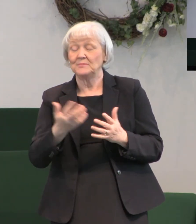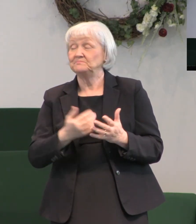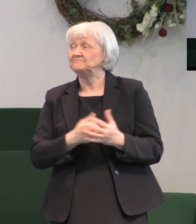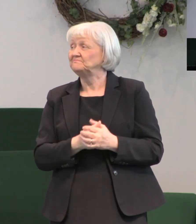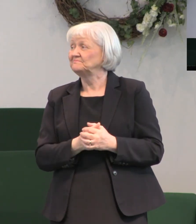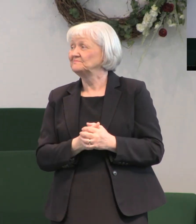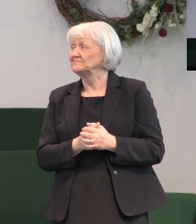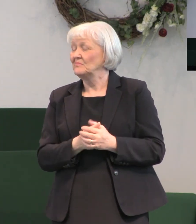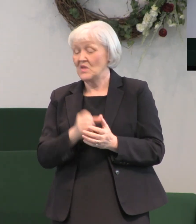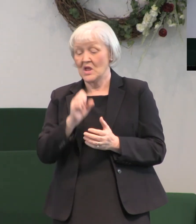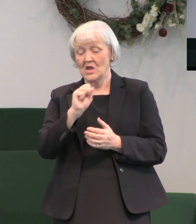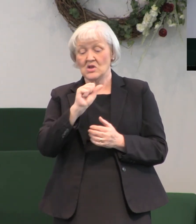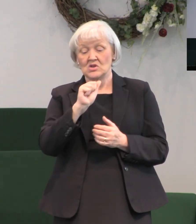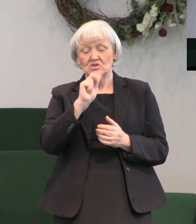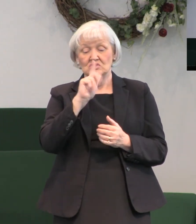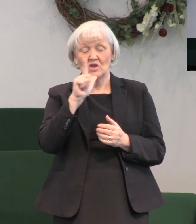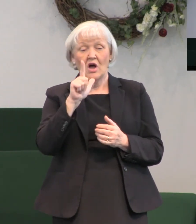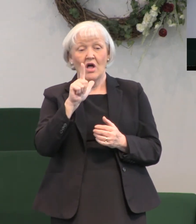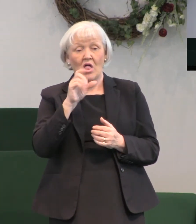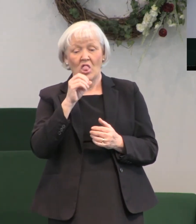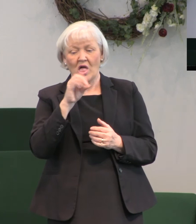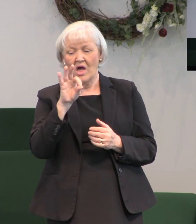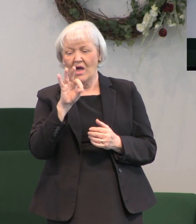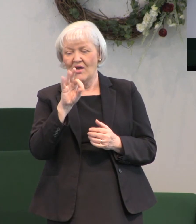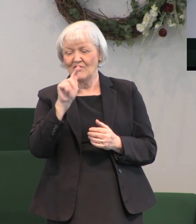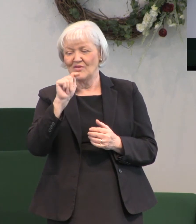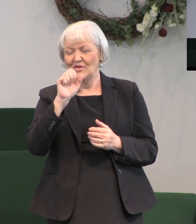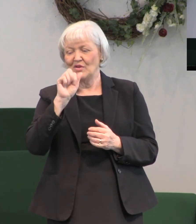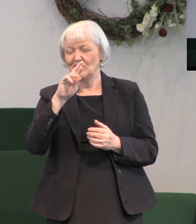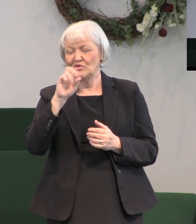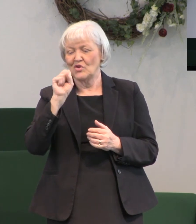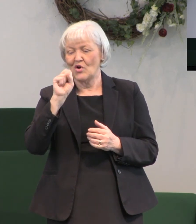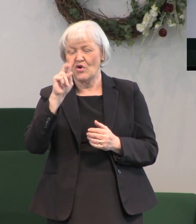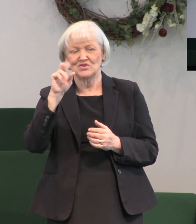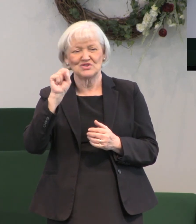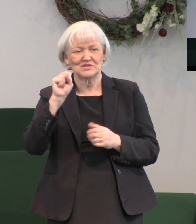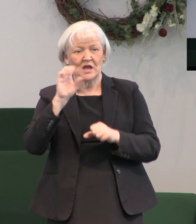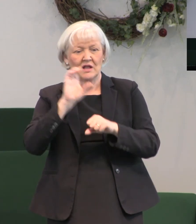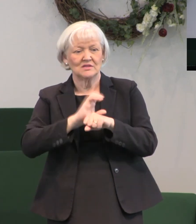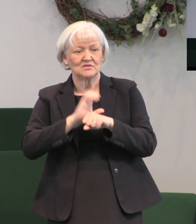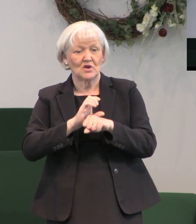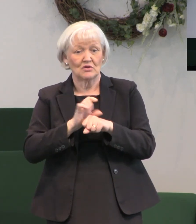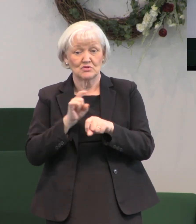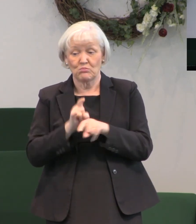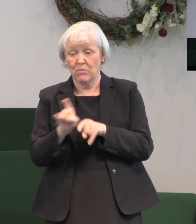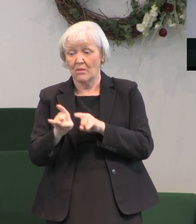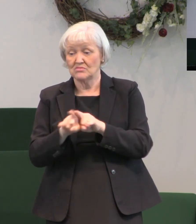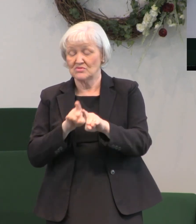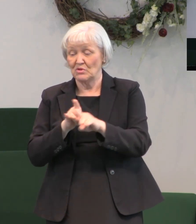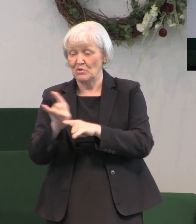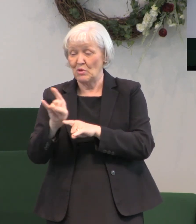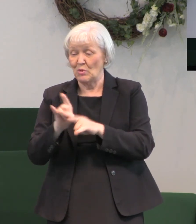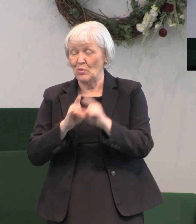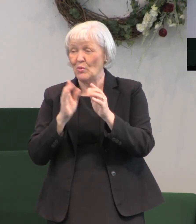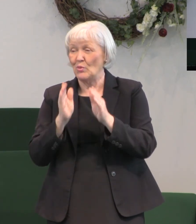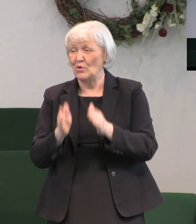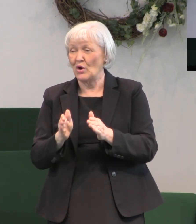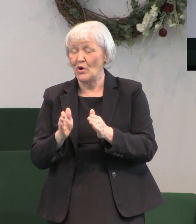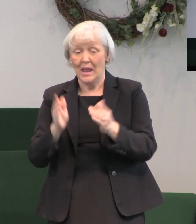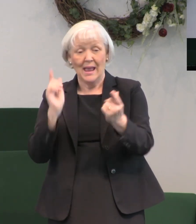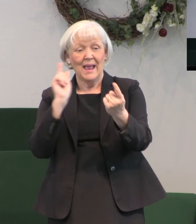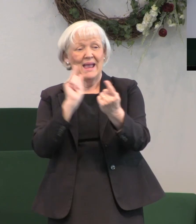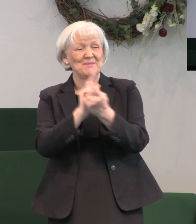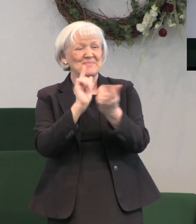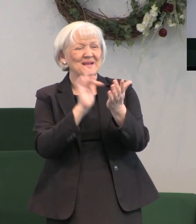Saul of Tarsus the persecutor of the church met Jesus on the road to Damascus and was born again was